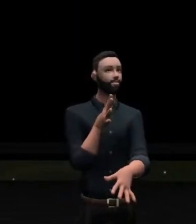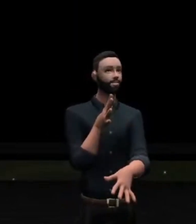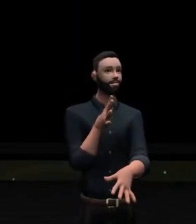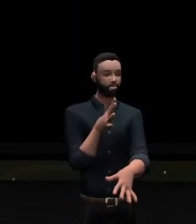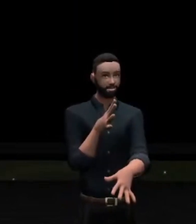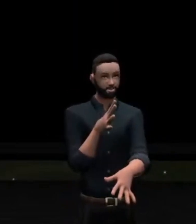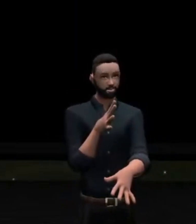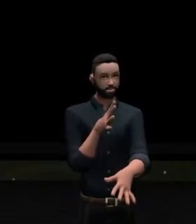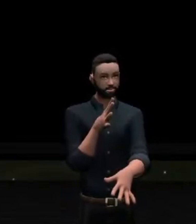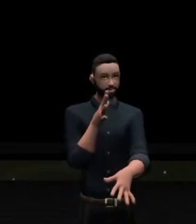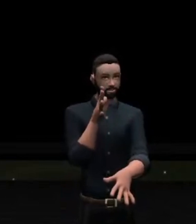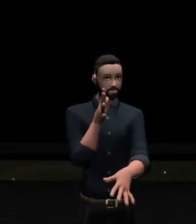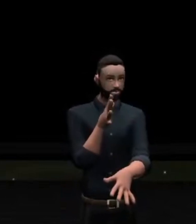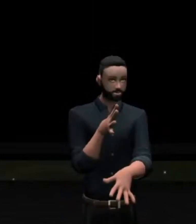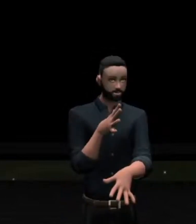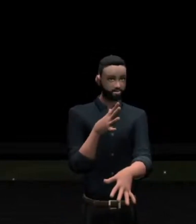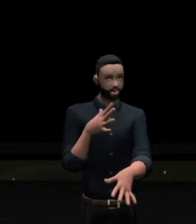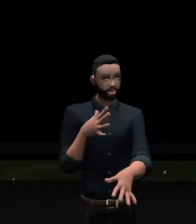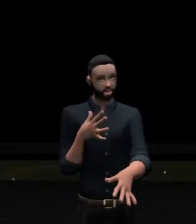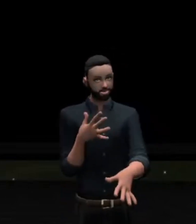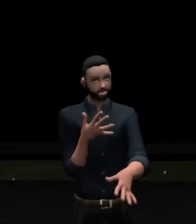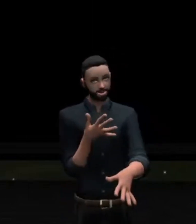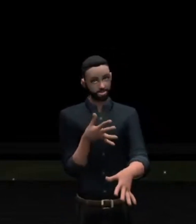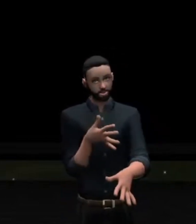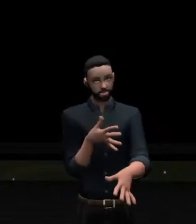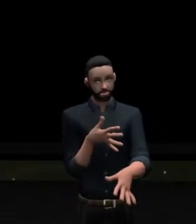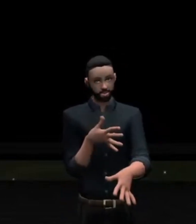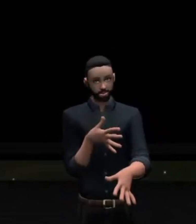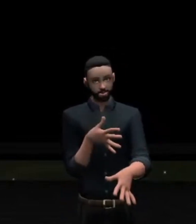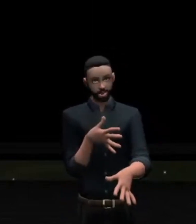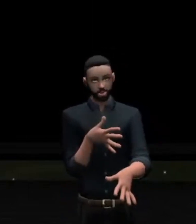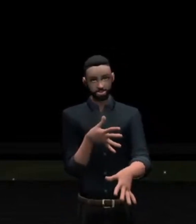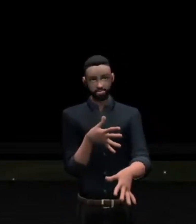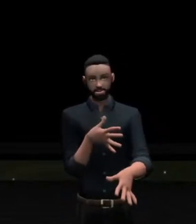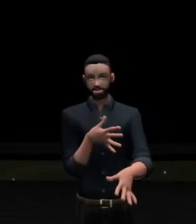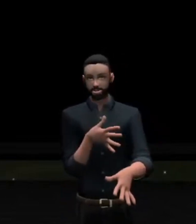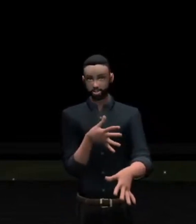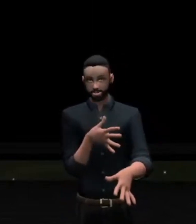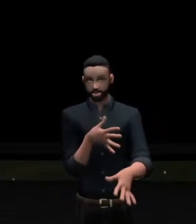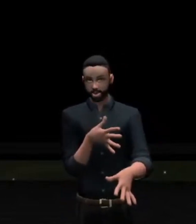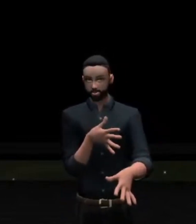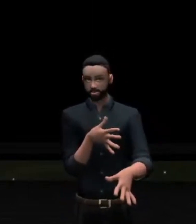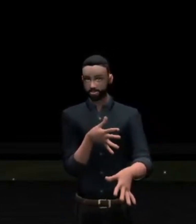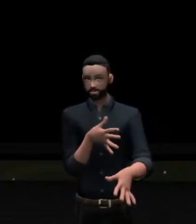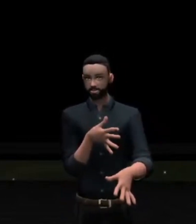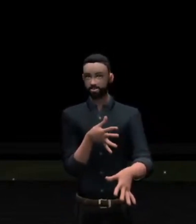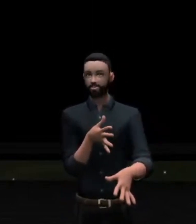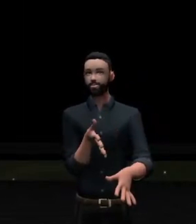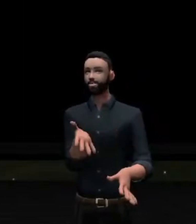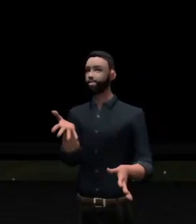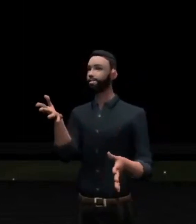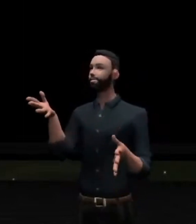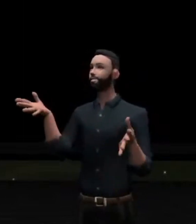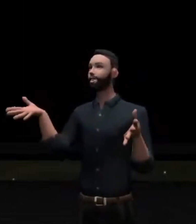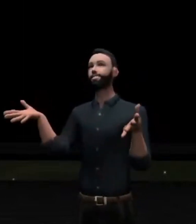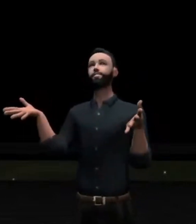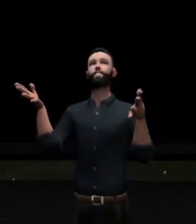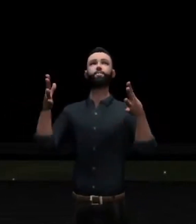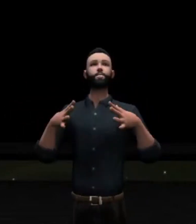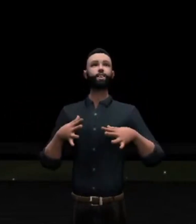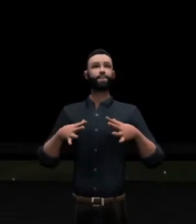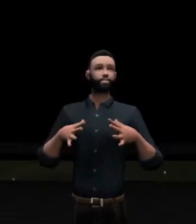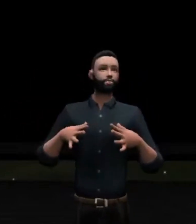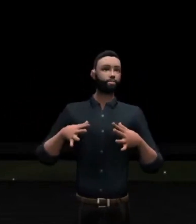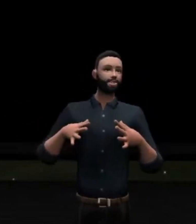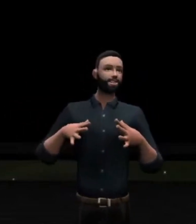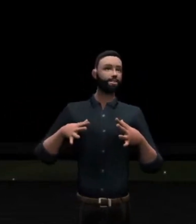be that it is a believer. The final one is taster of the powers of the age to come. So Jesus Christ, of